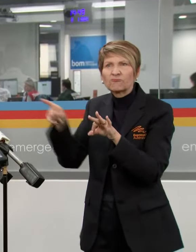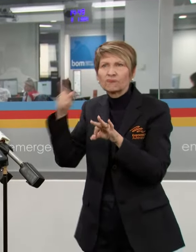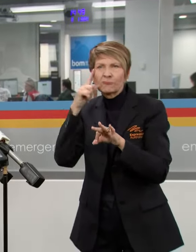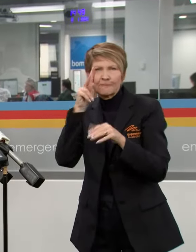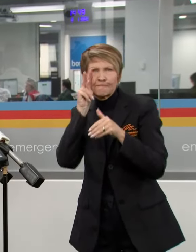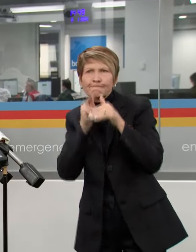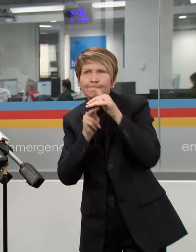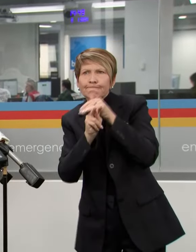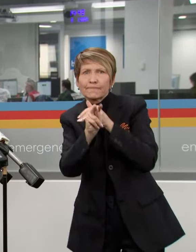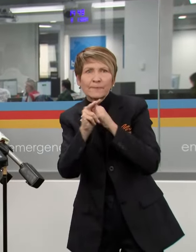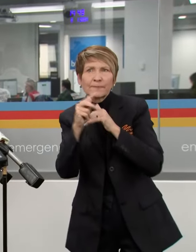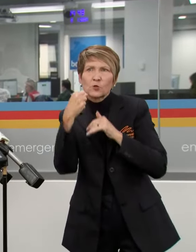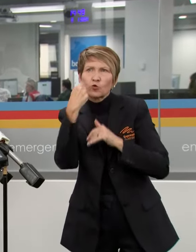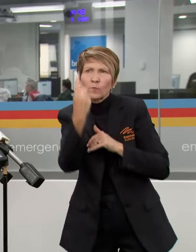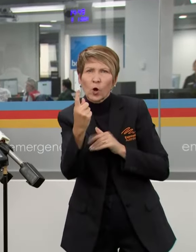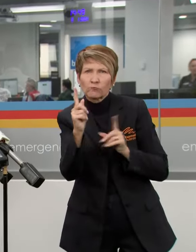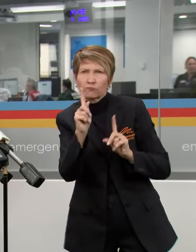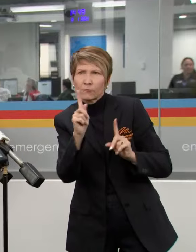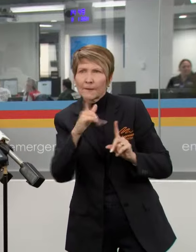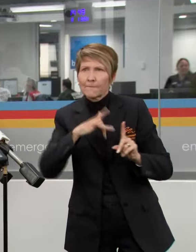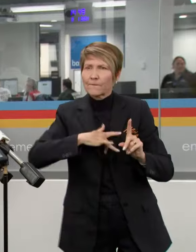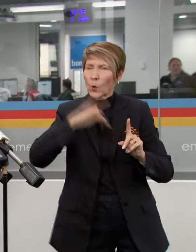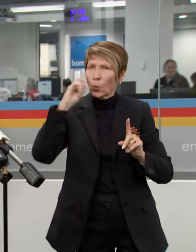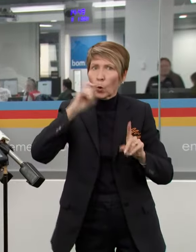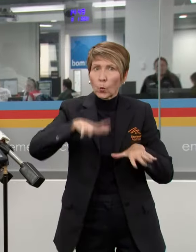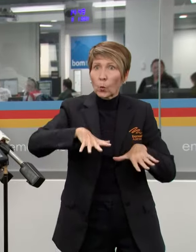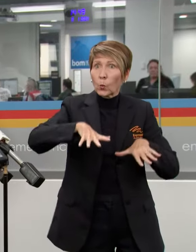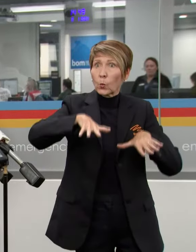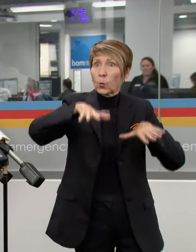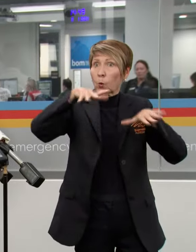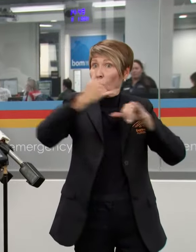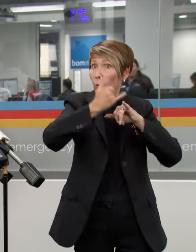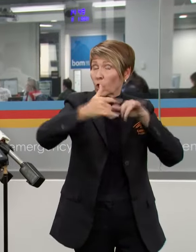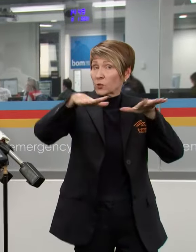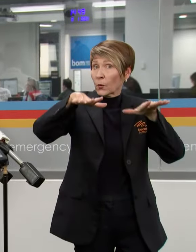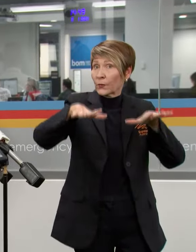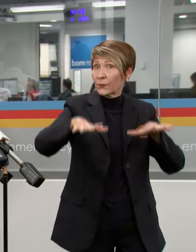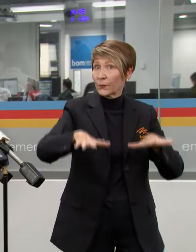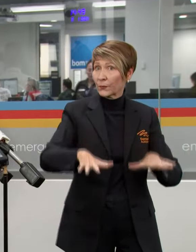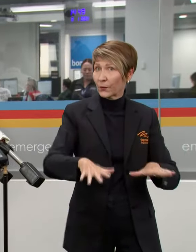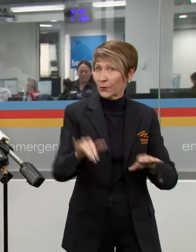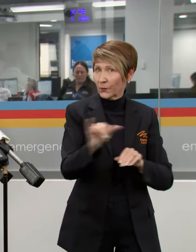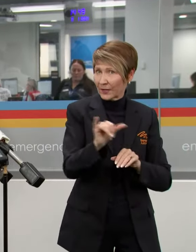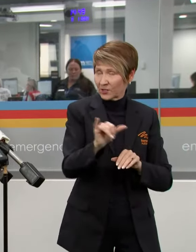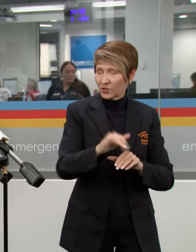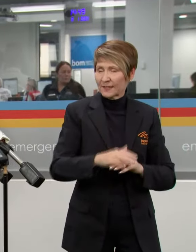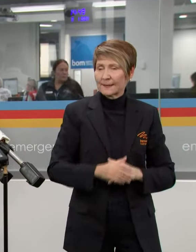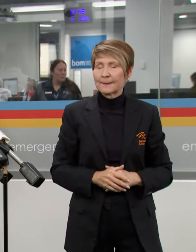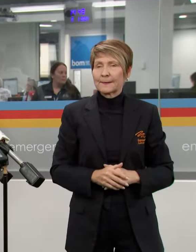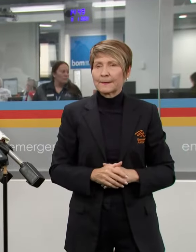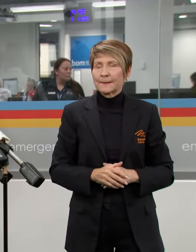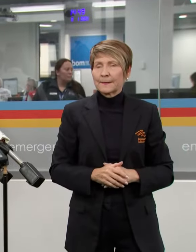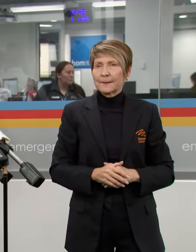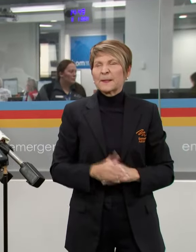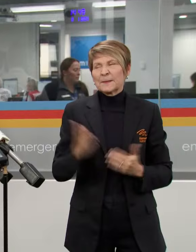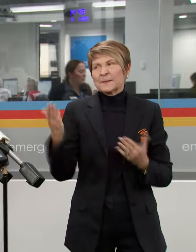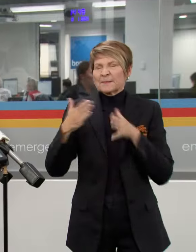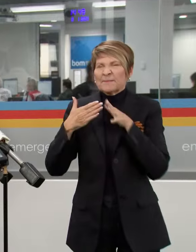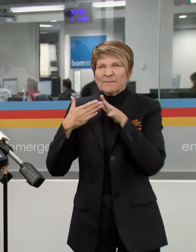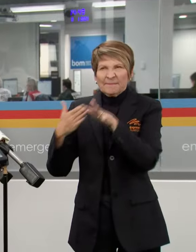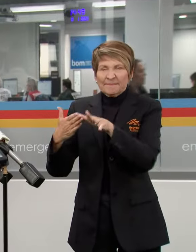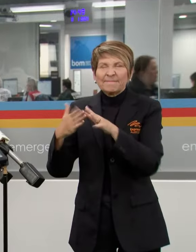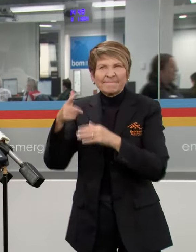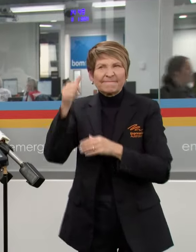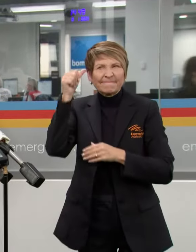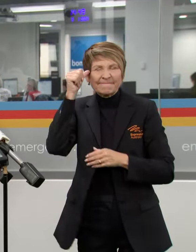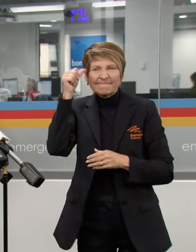rise and then recede in the next few days as well? Yeah, I think as you've heard from Tim and Michael, we'll continue to get